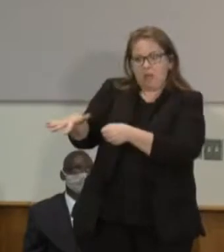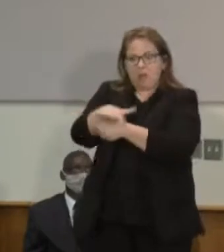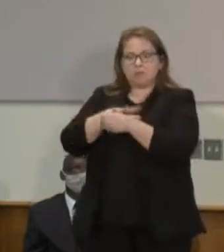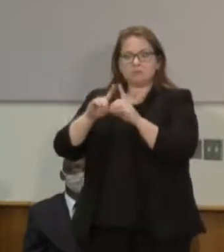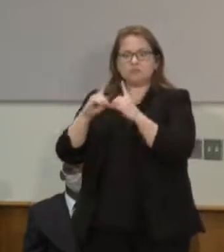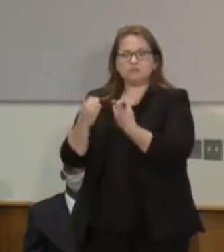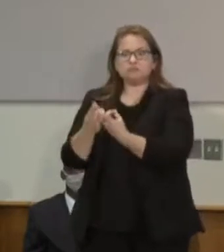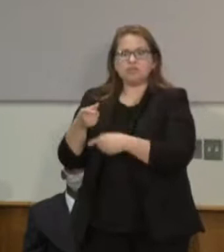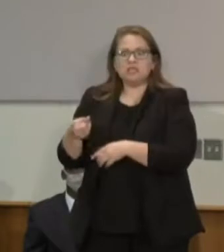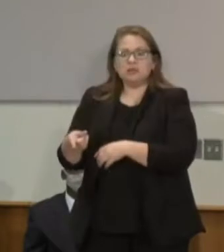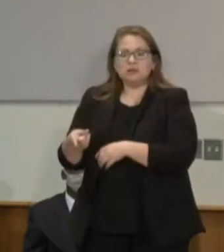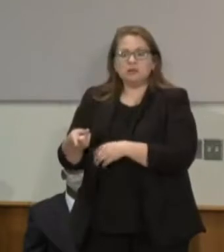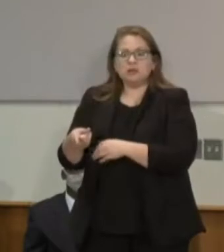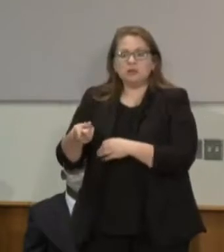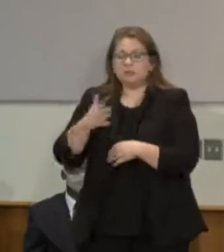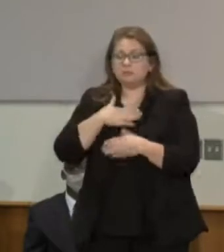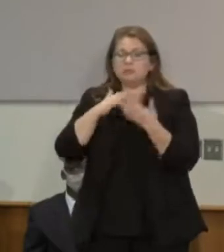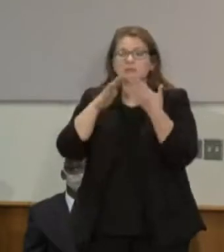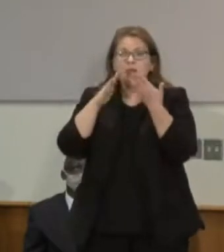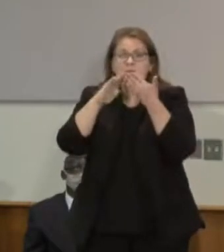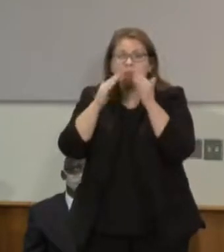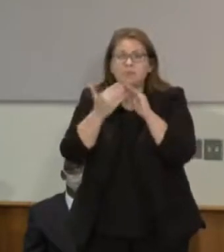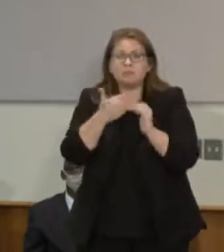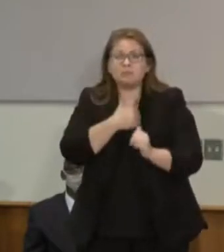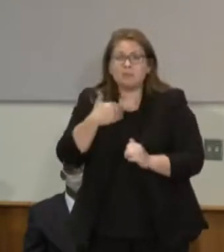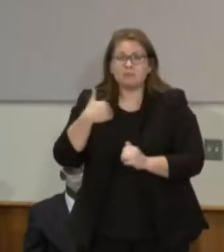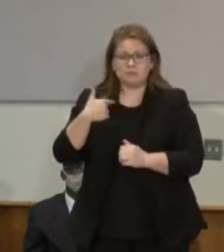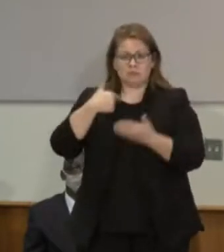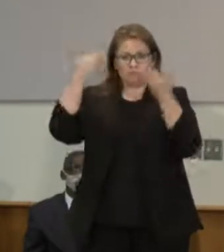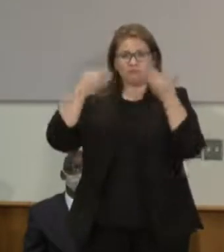as a black man in America, and as a father.